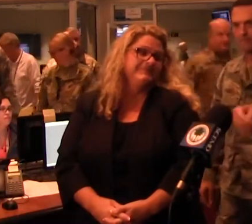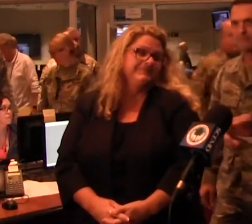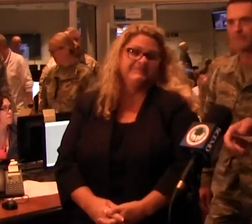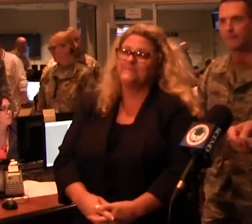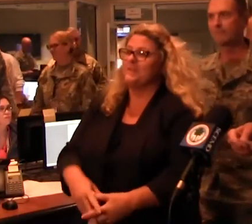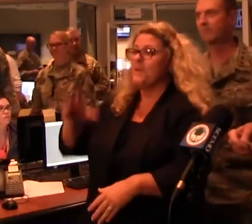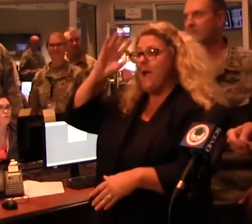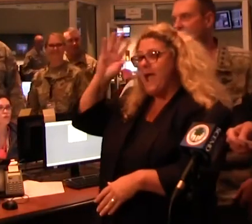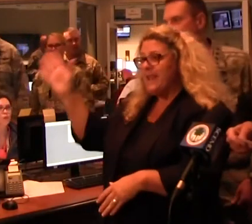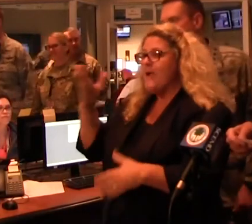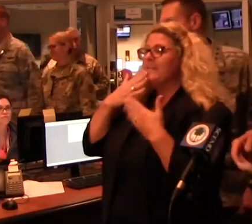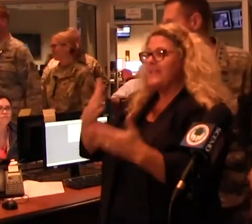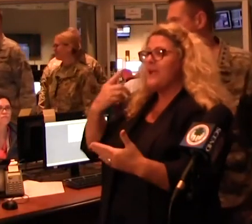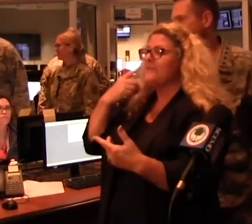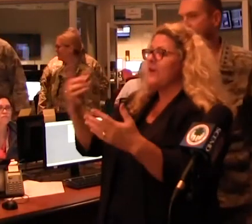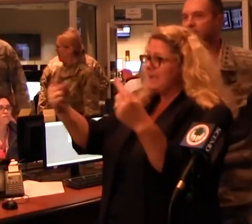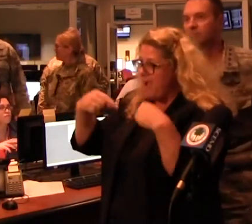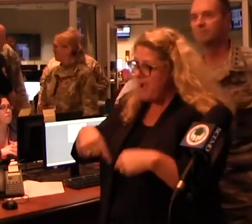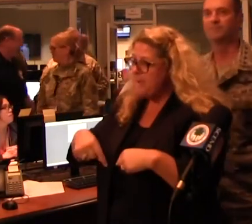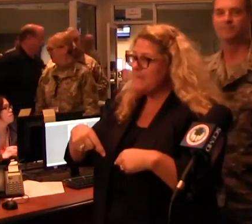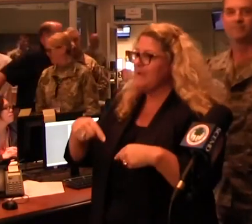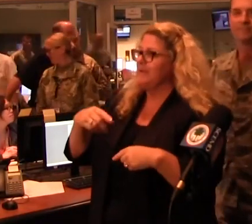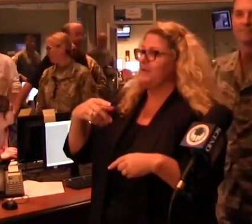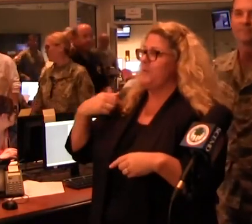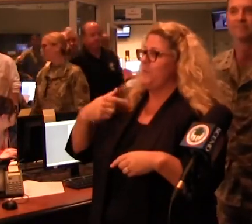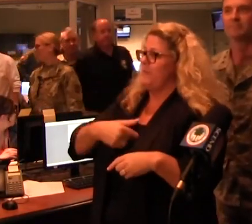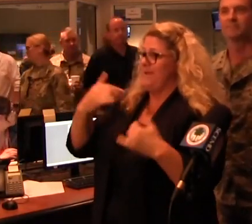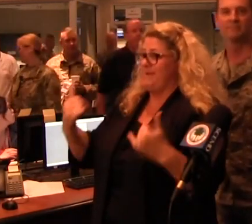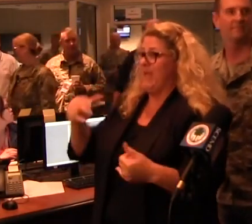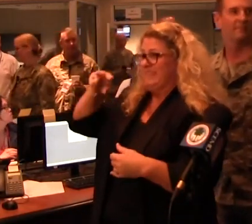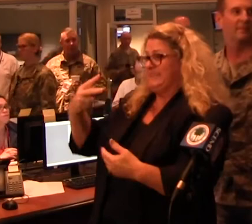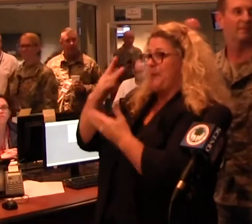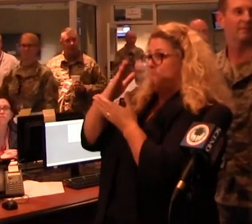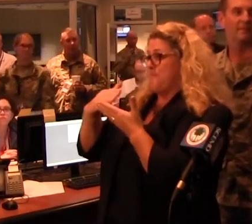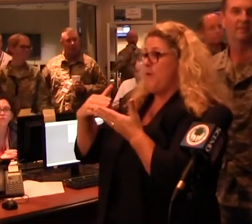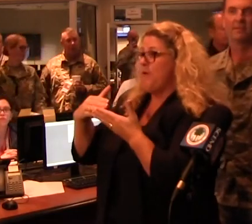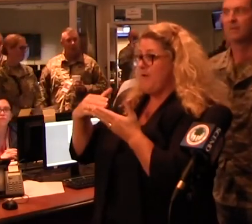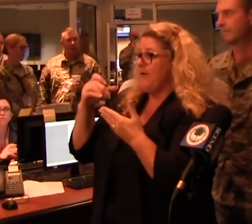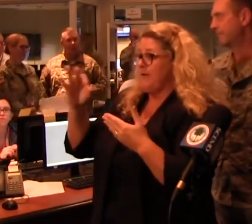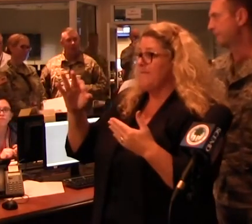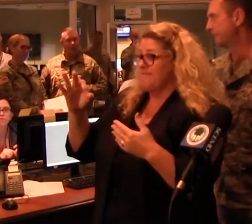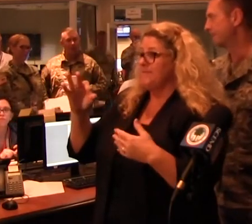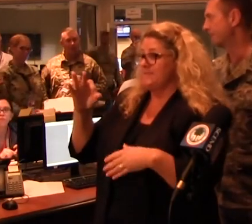Well, ladies and gentlemen, thank you again for coming, and as we know, we're in the second phase now of the